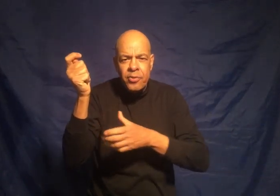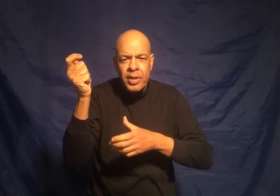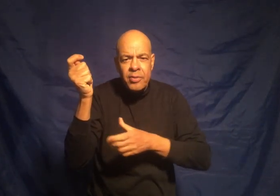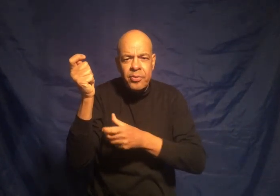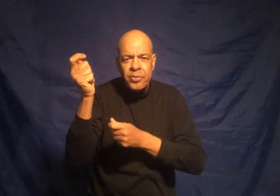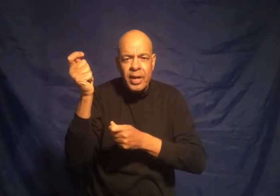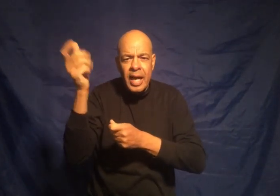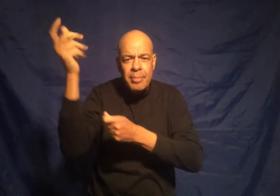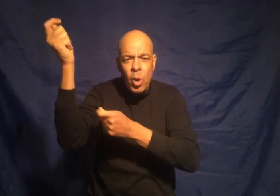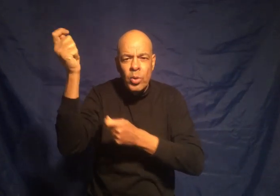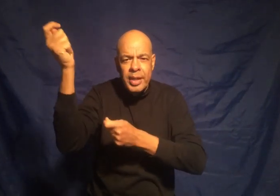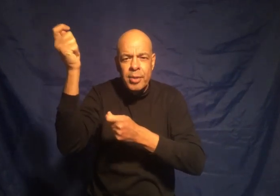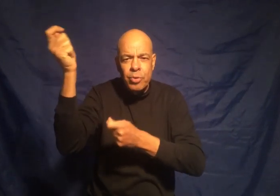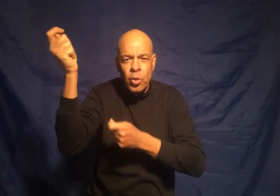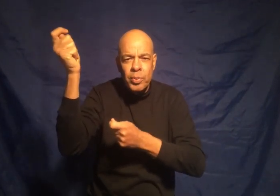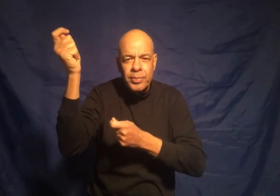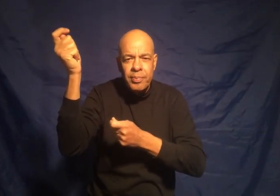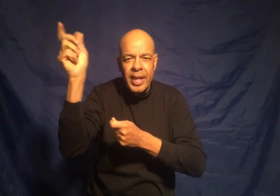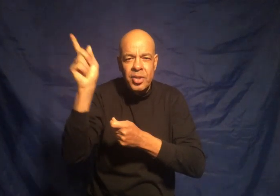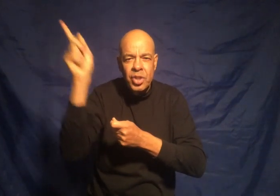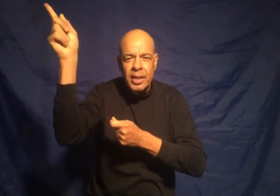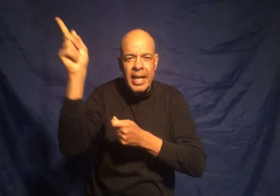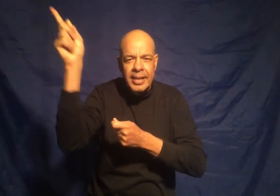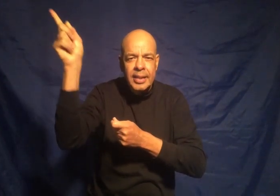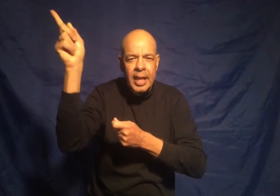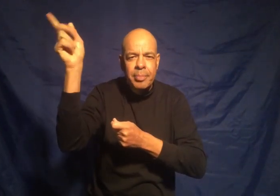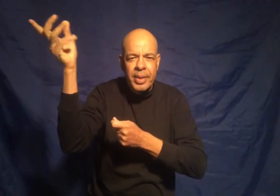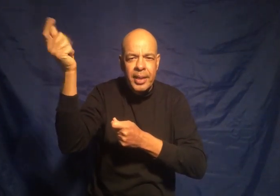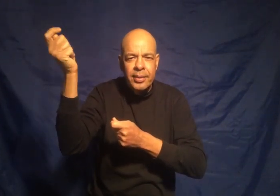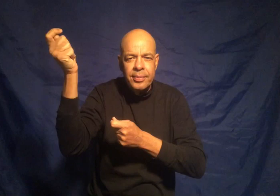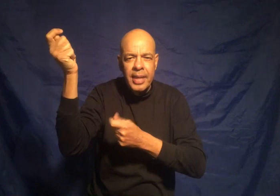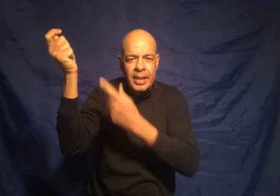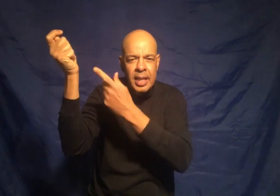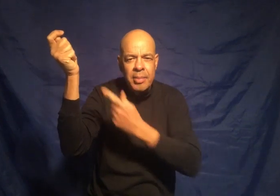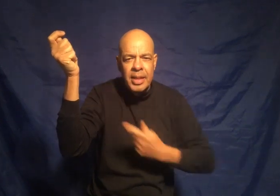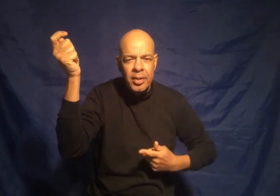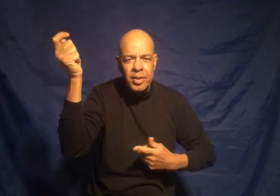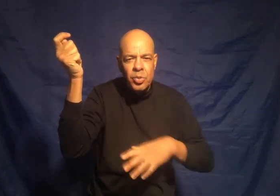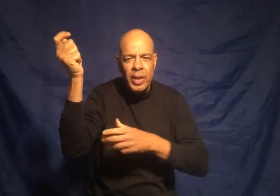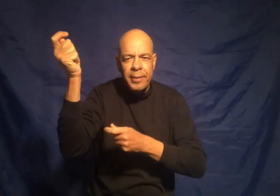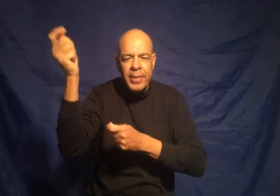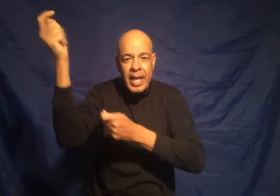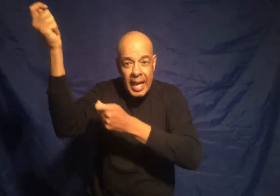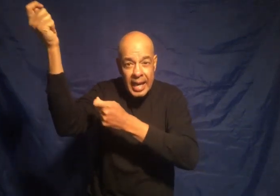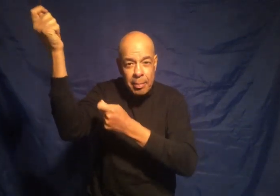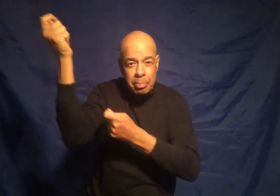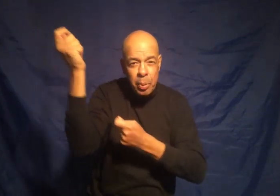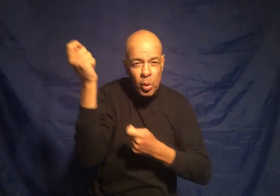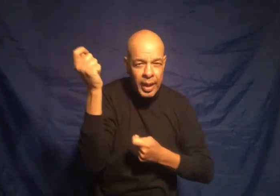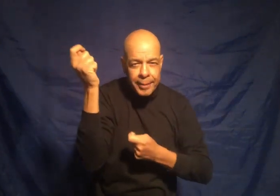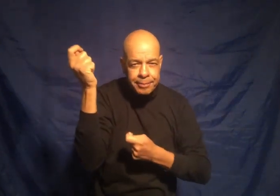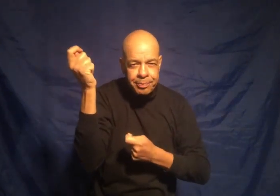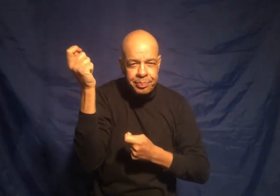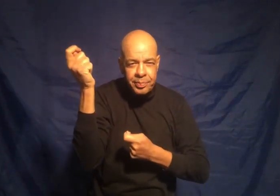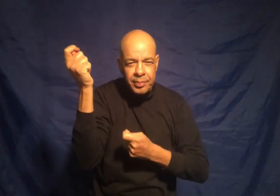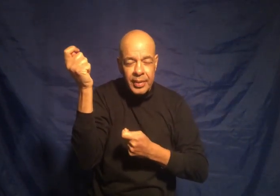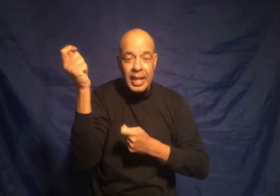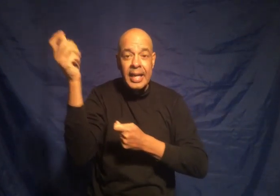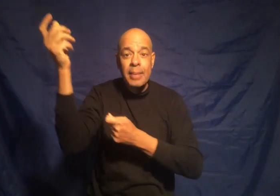if I'm holding a rope that is connected up there and coming down this way and I'm pulling like I'm